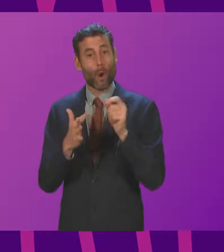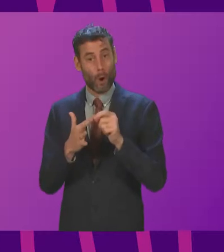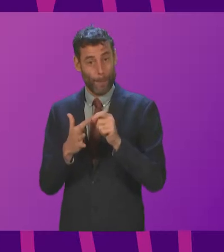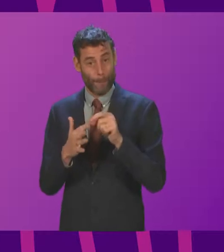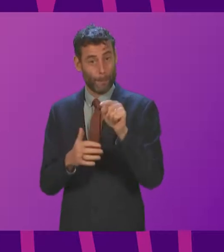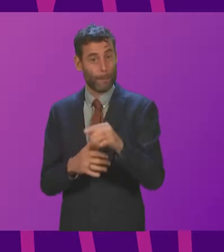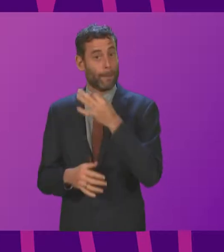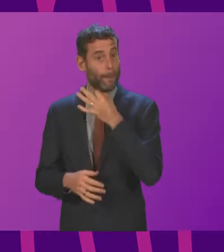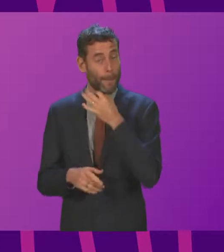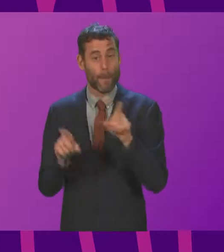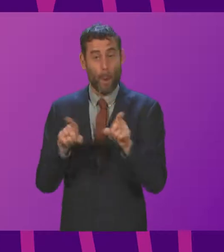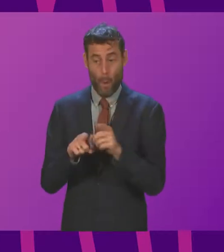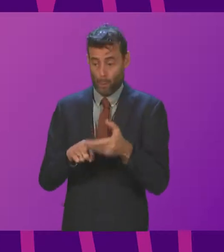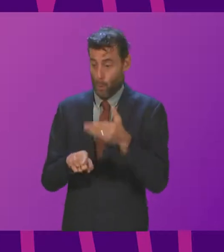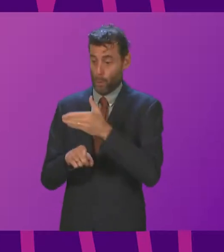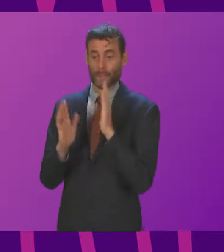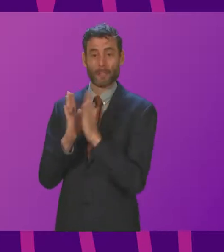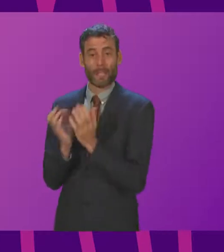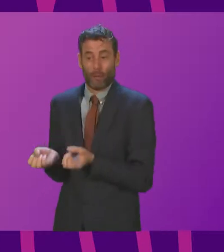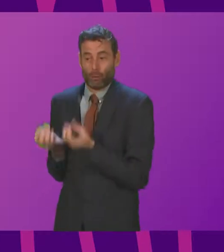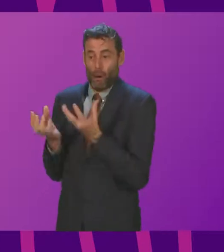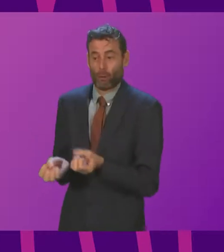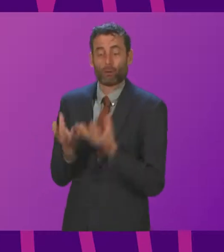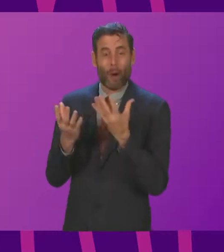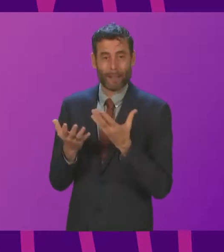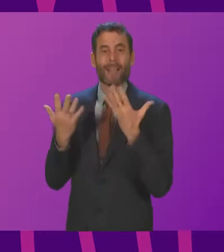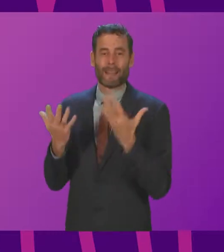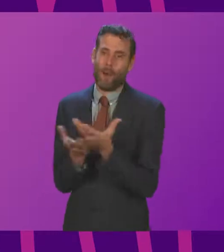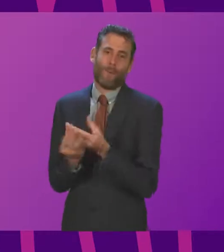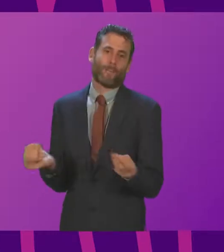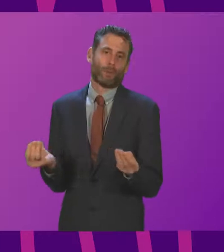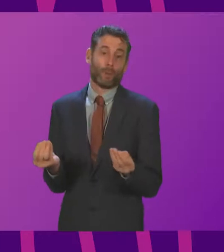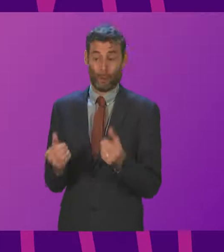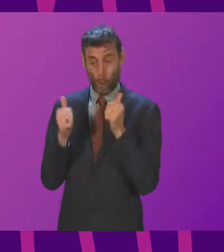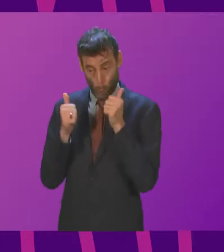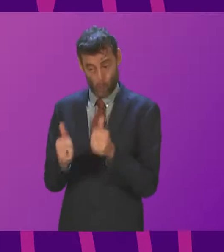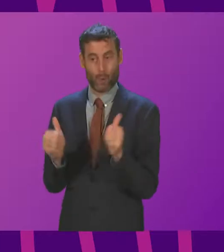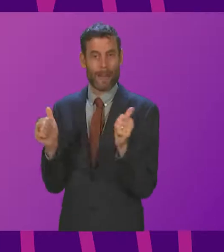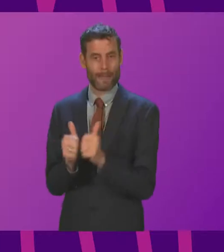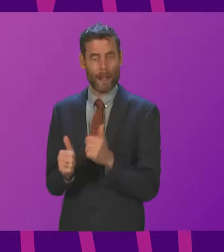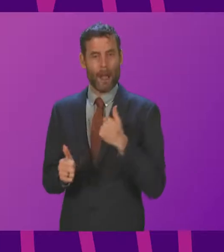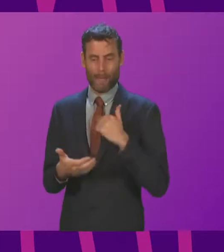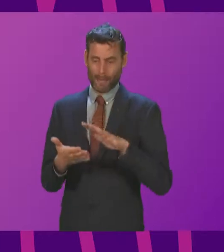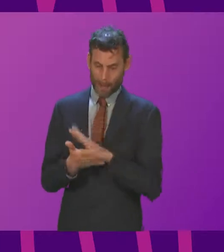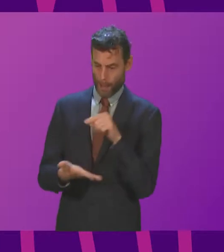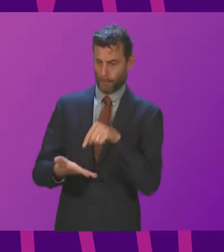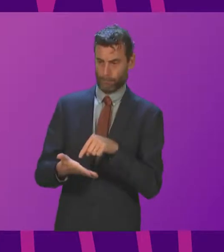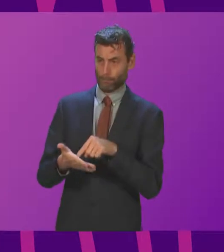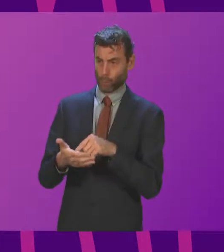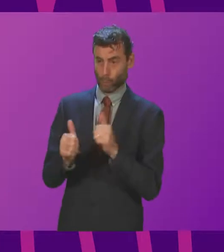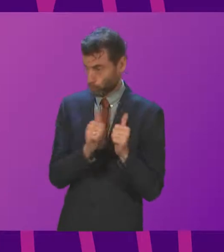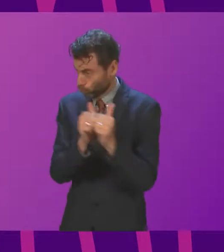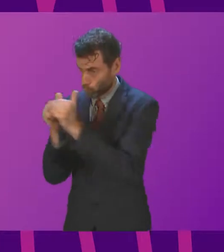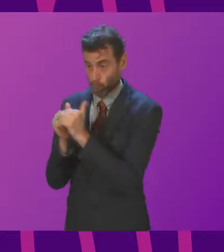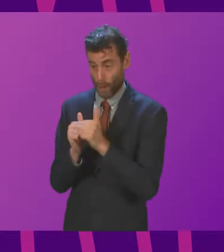ongoing for some time. So it's a good outcome, and one that I'm delighted to see secured over the course of the last 24